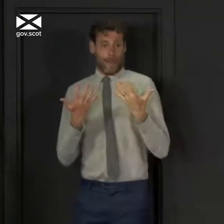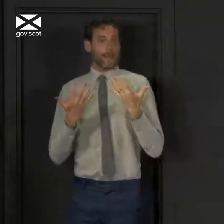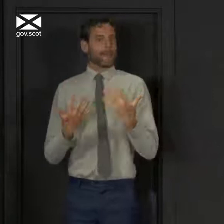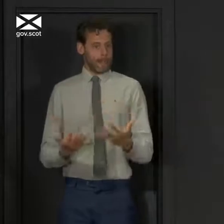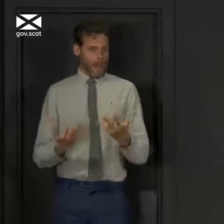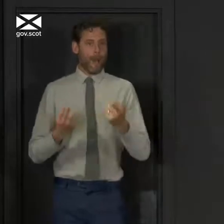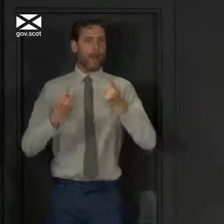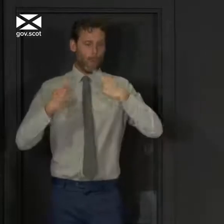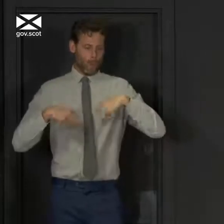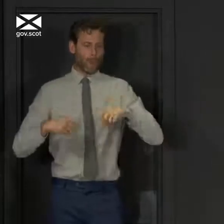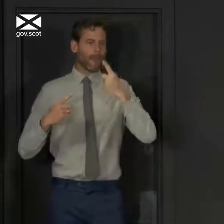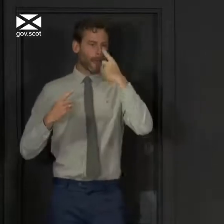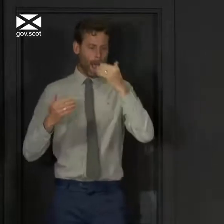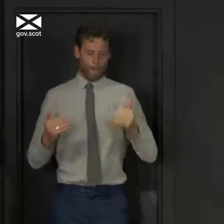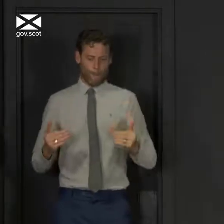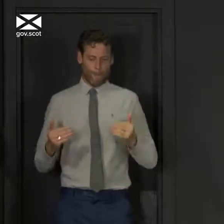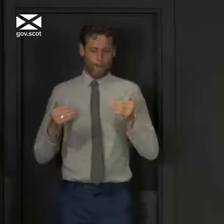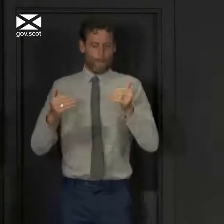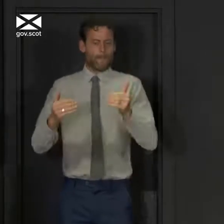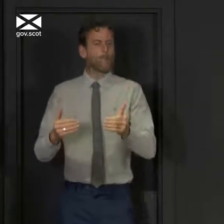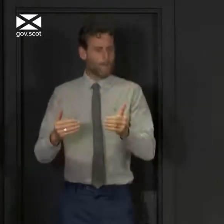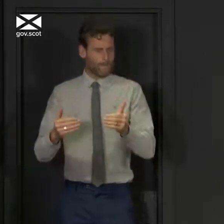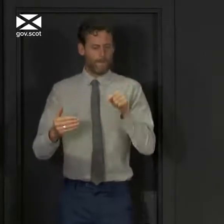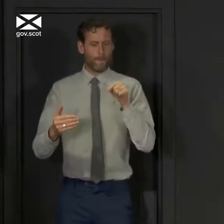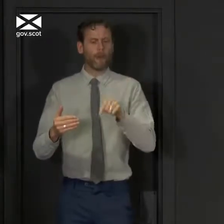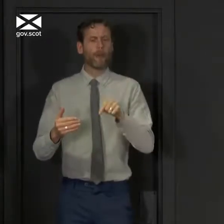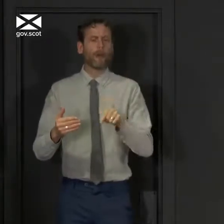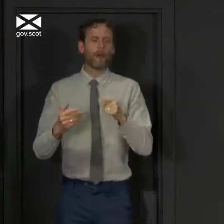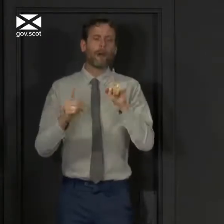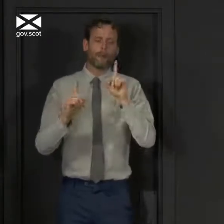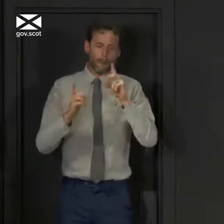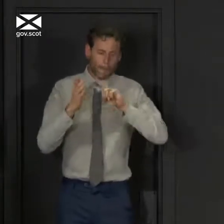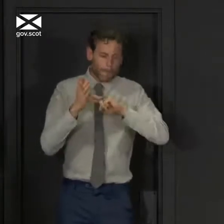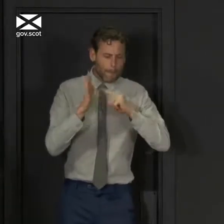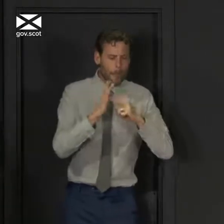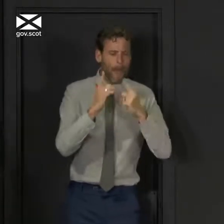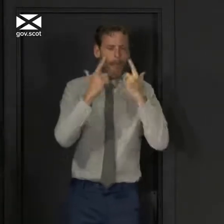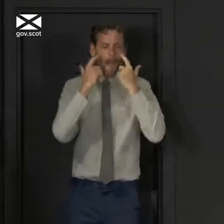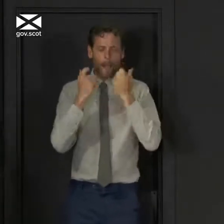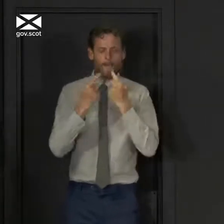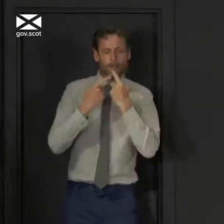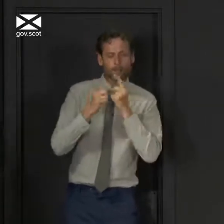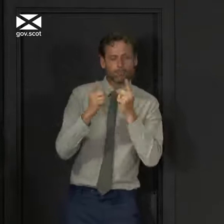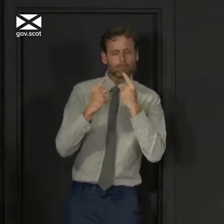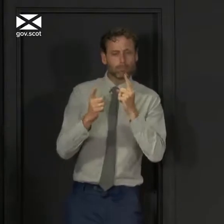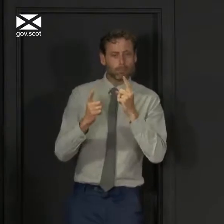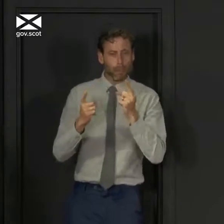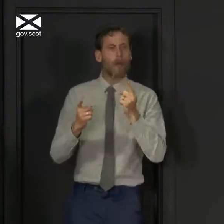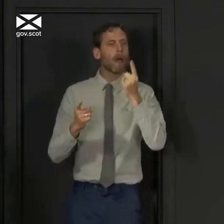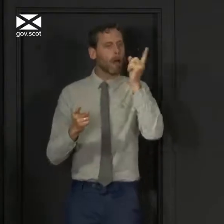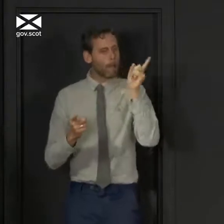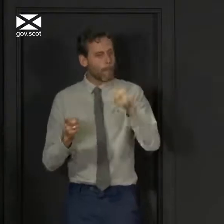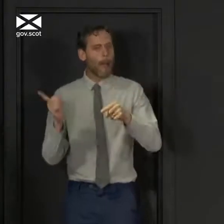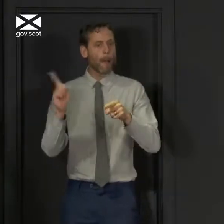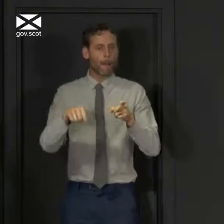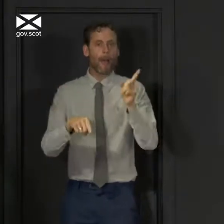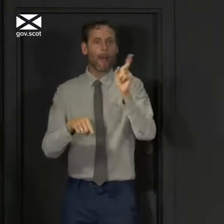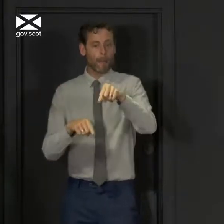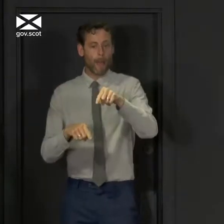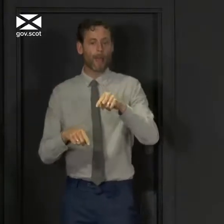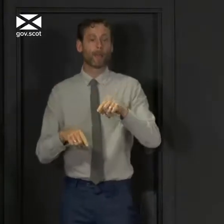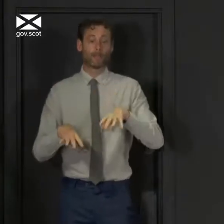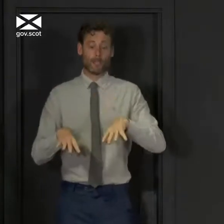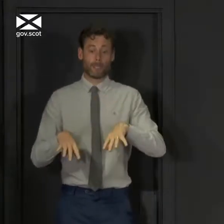to make careful changes and I want to set out now what those changes will be. Many of these changes will come into